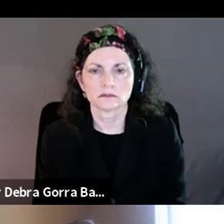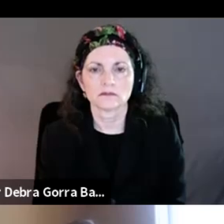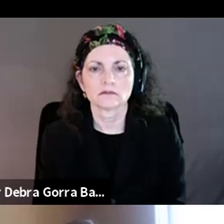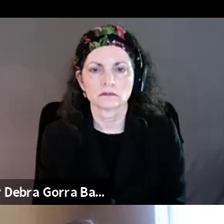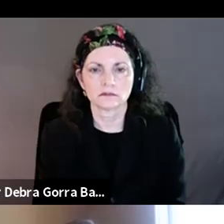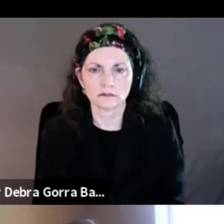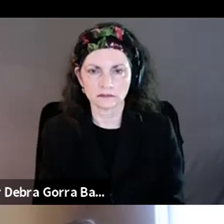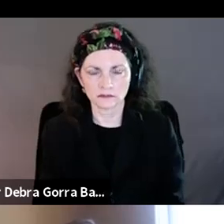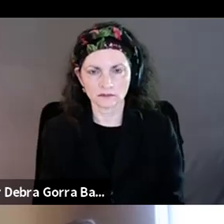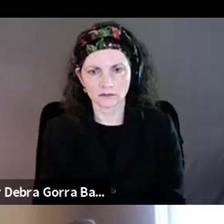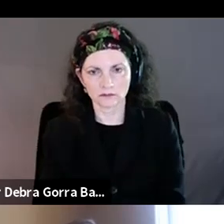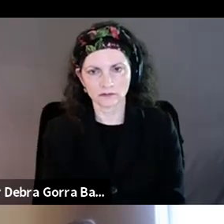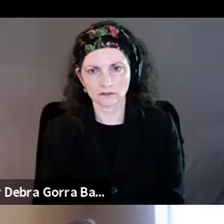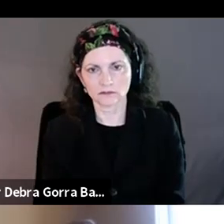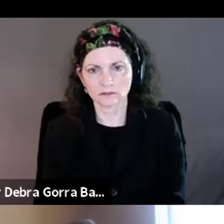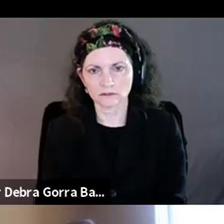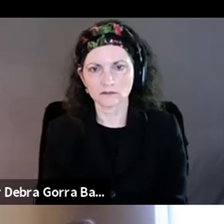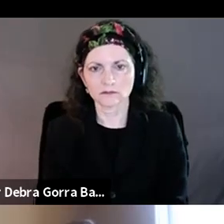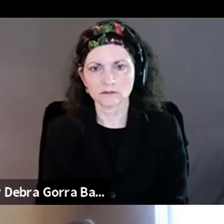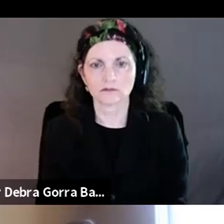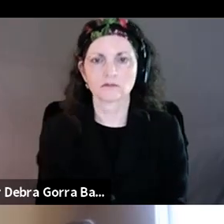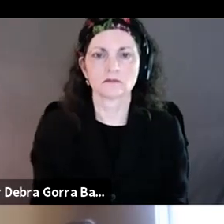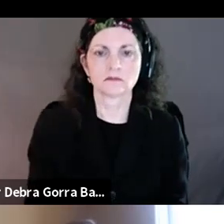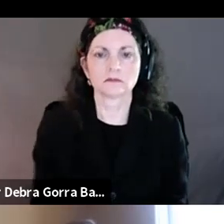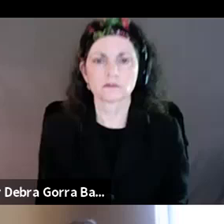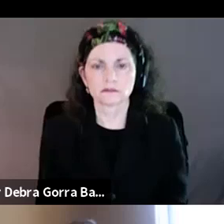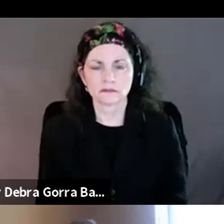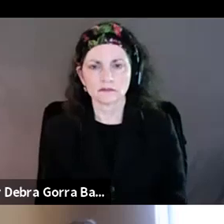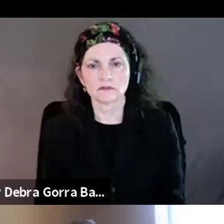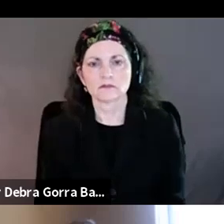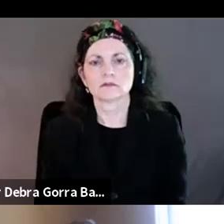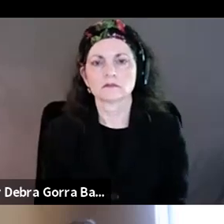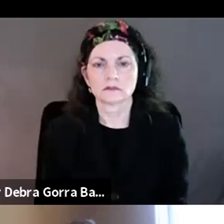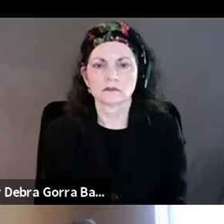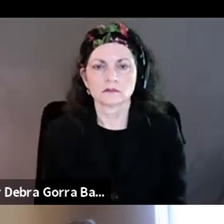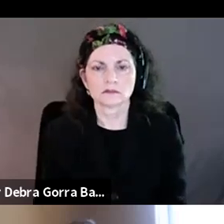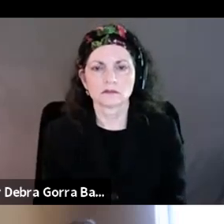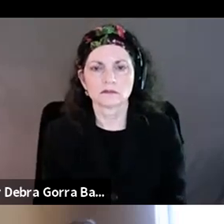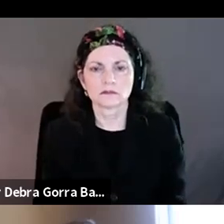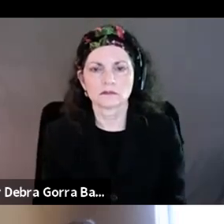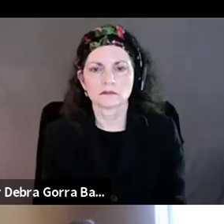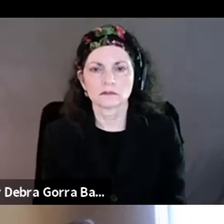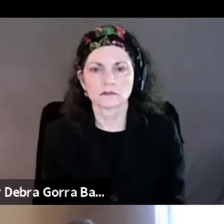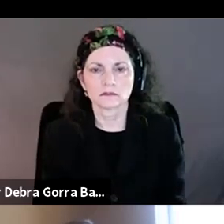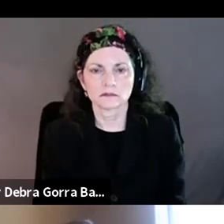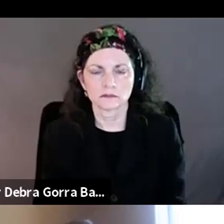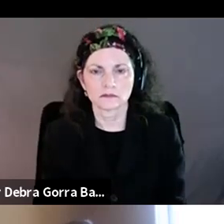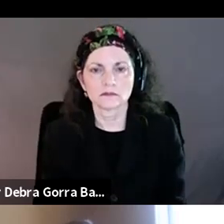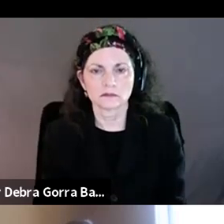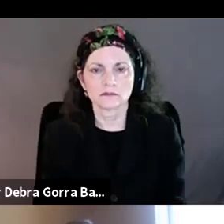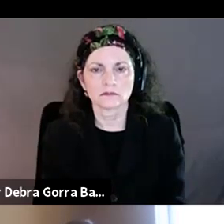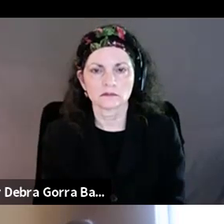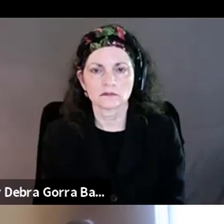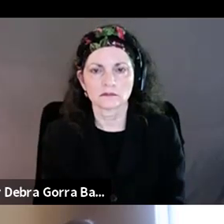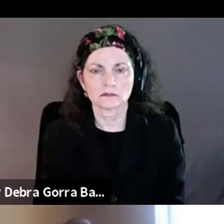just hand it. I want to be able to give back and support not only just the learning, but also really owning the